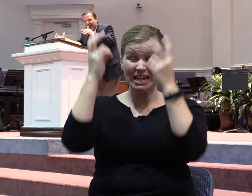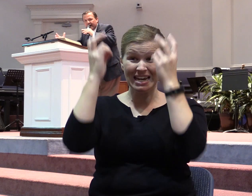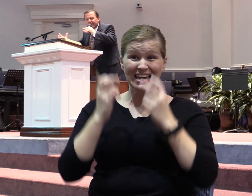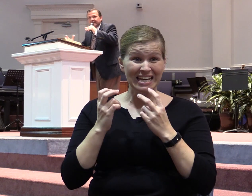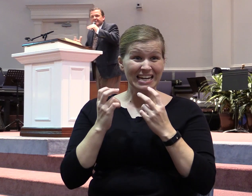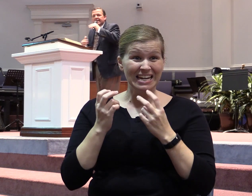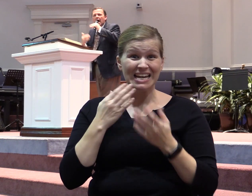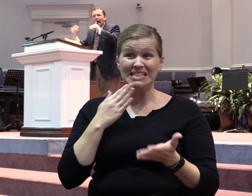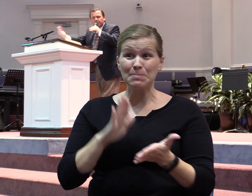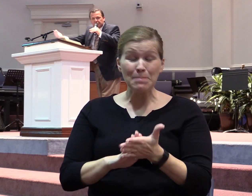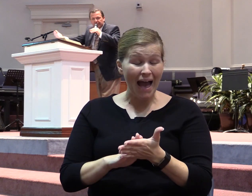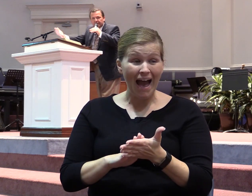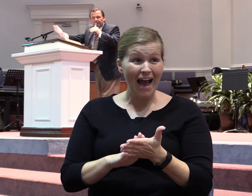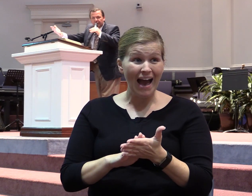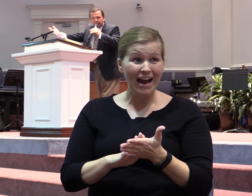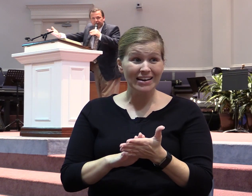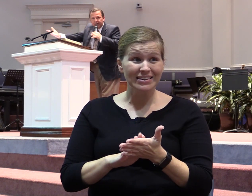it's the object of the greed.